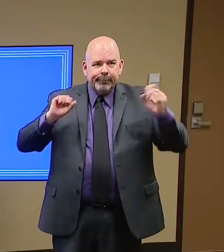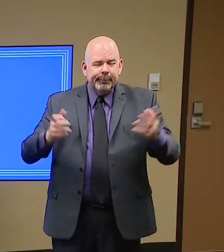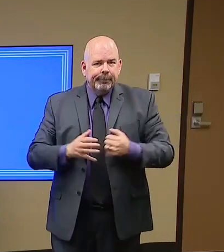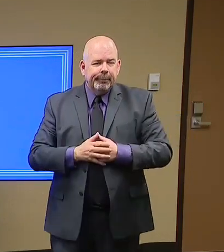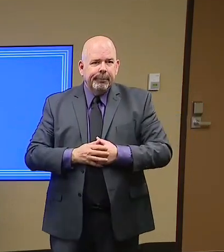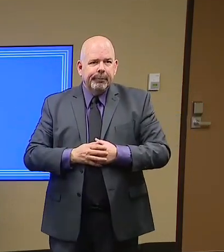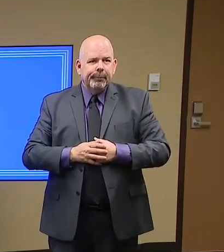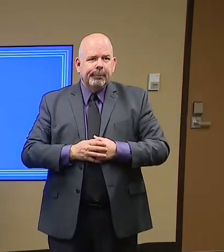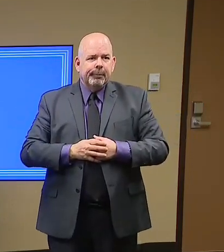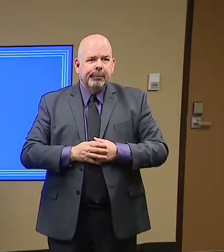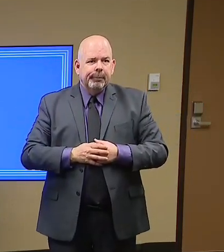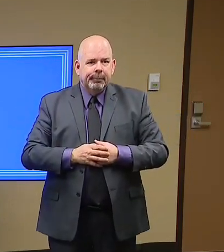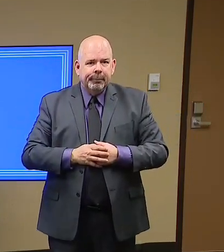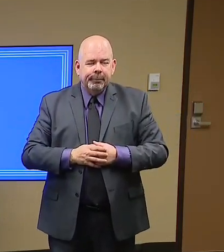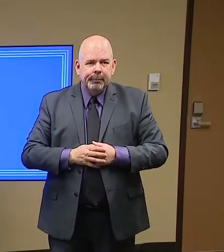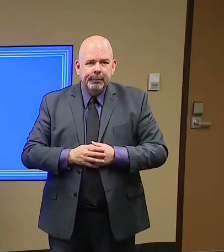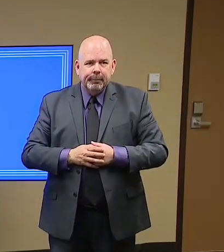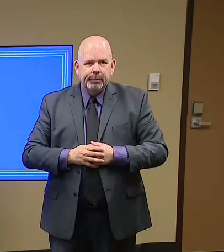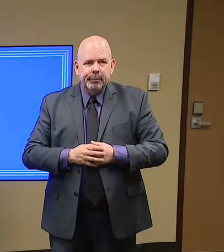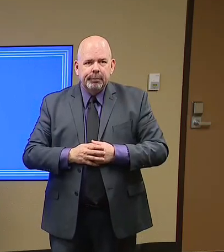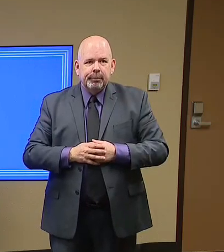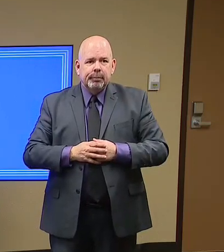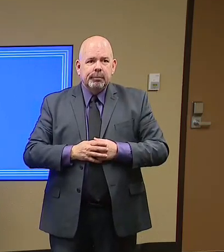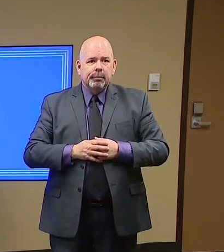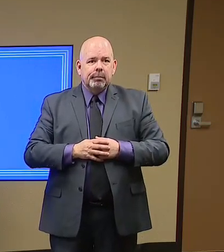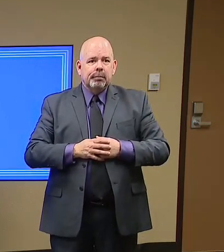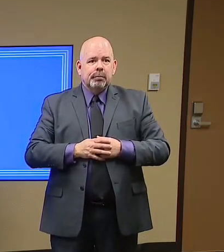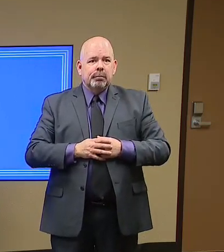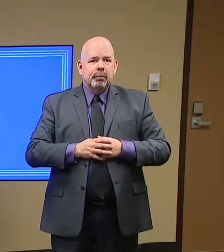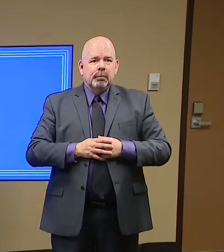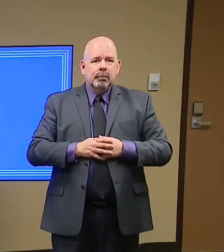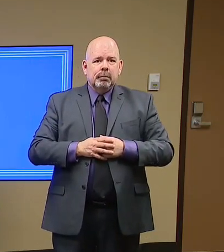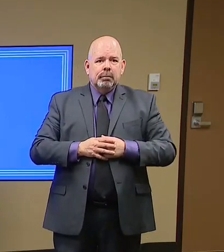leadership of Elba Garcia and Teresa Daniel,